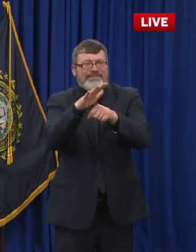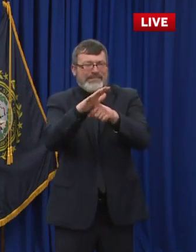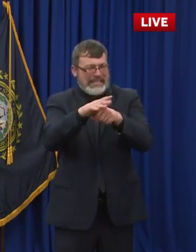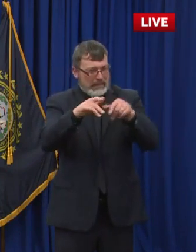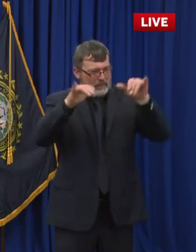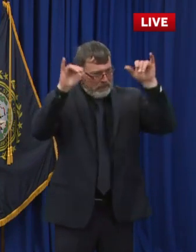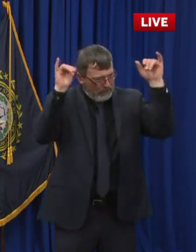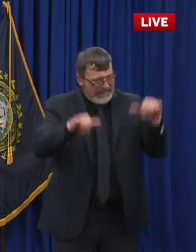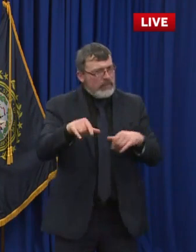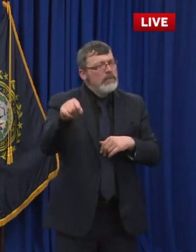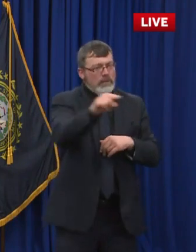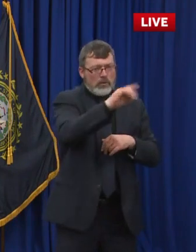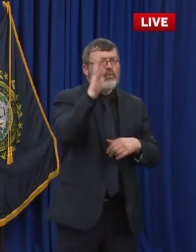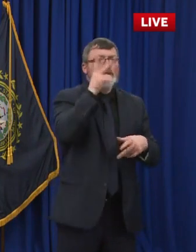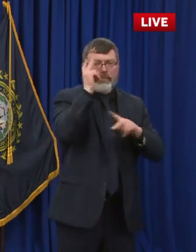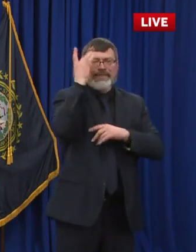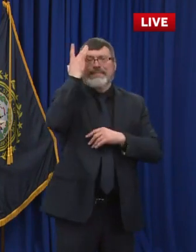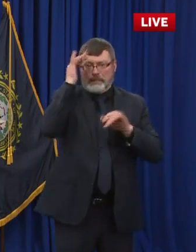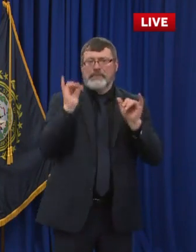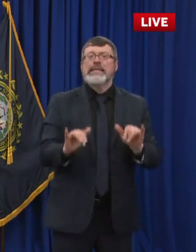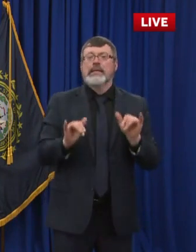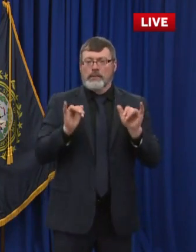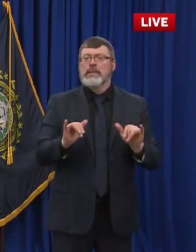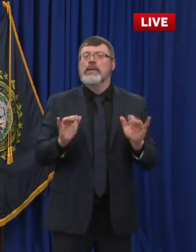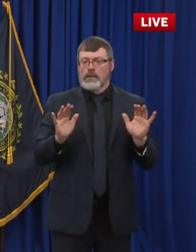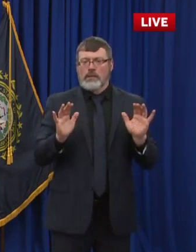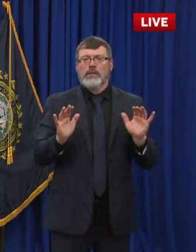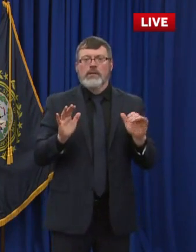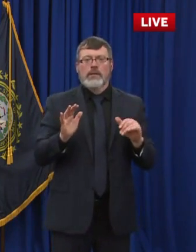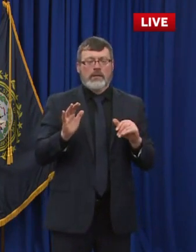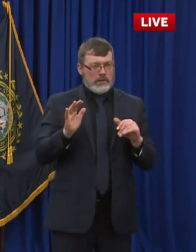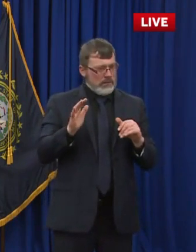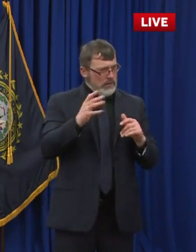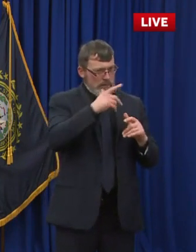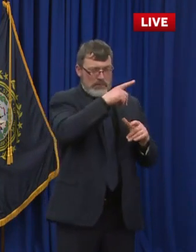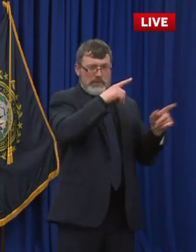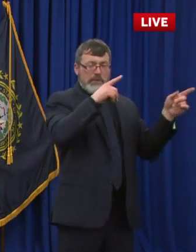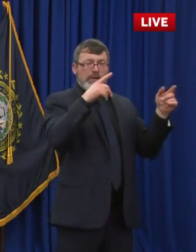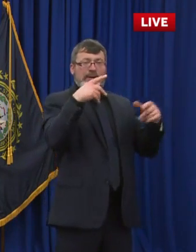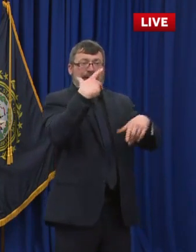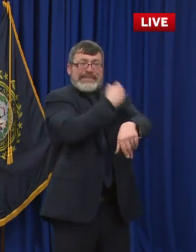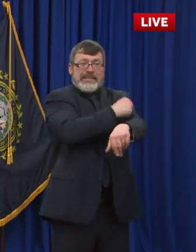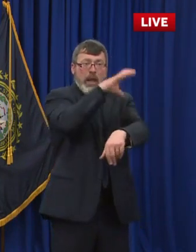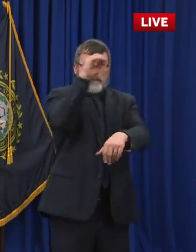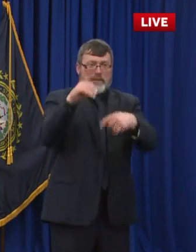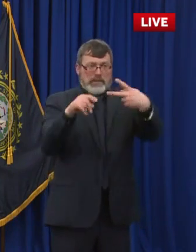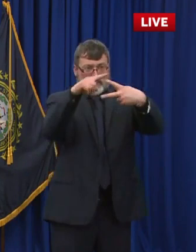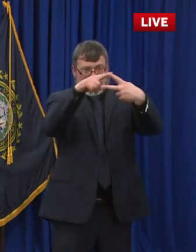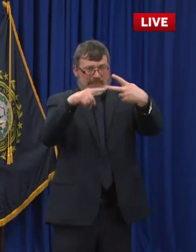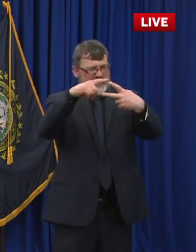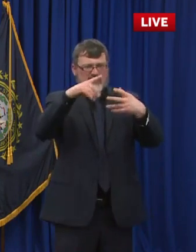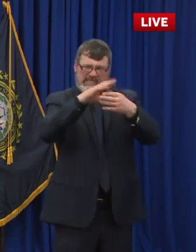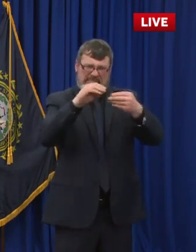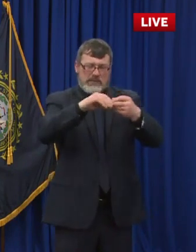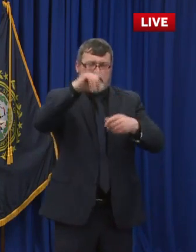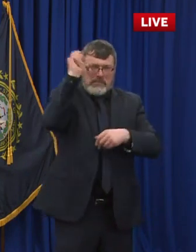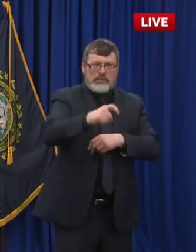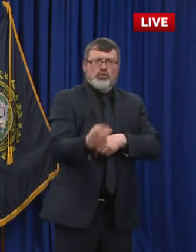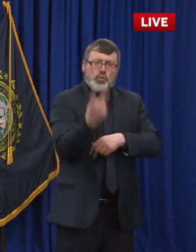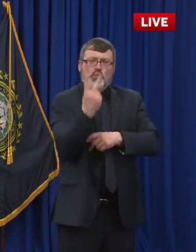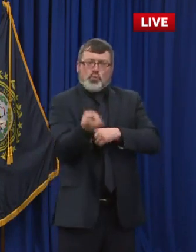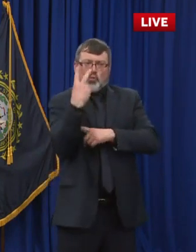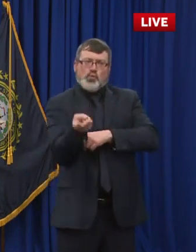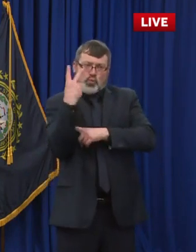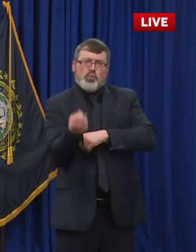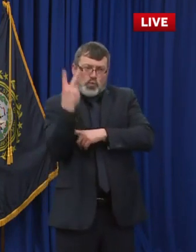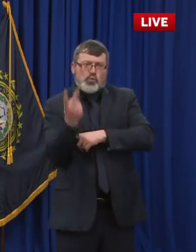But for this vaccine to really work, you have to get the second dose for the Pfizer and Moderna. Obviously, there'll be a lot of opportunity when Johnson and